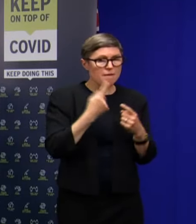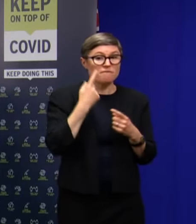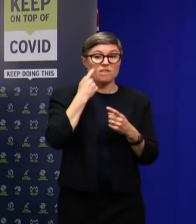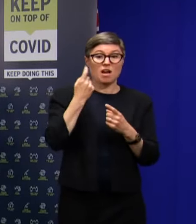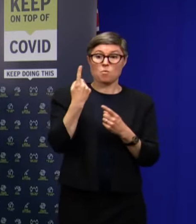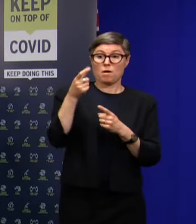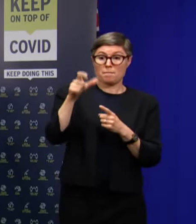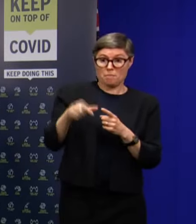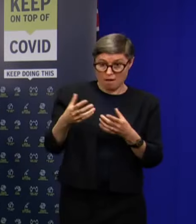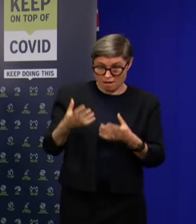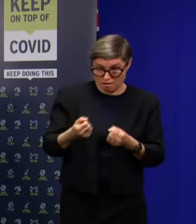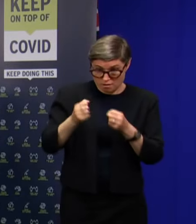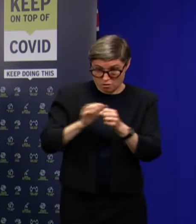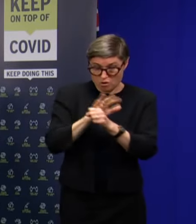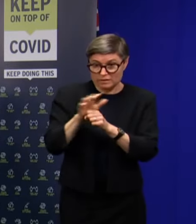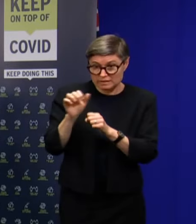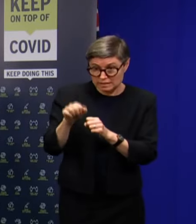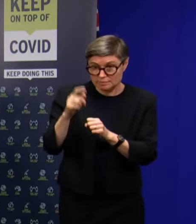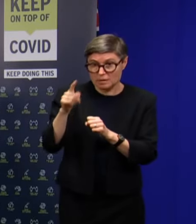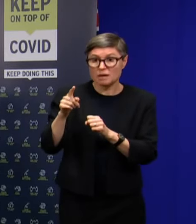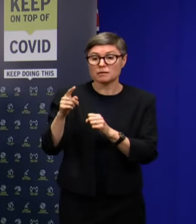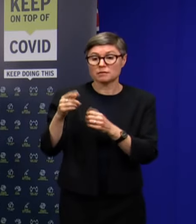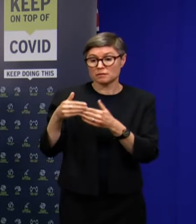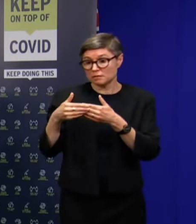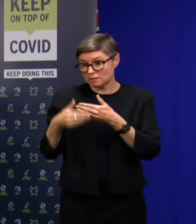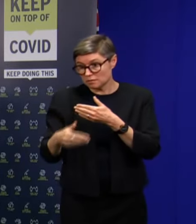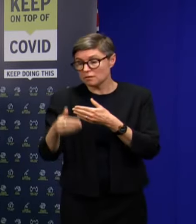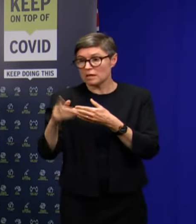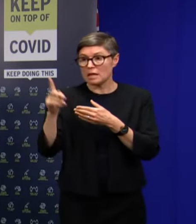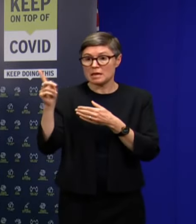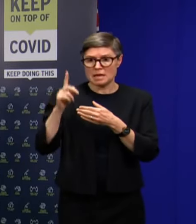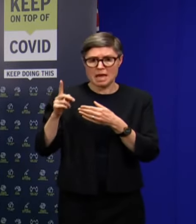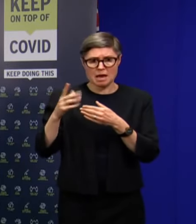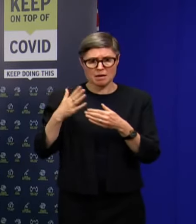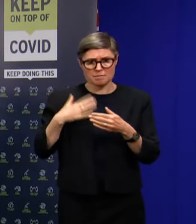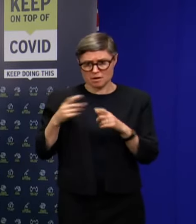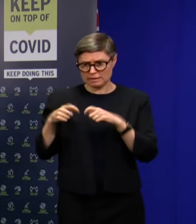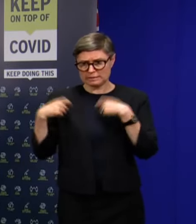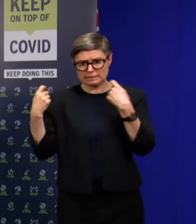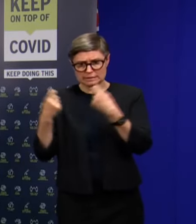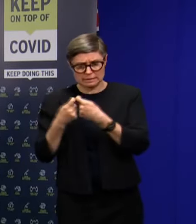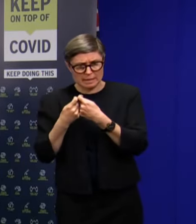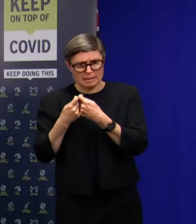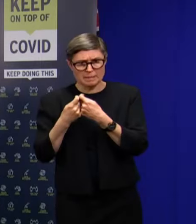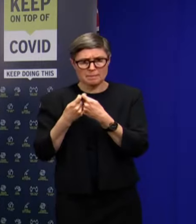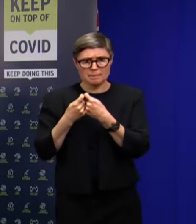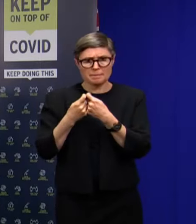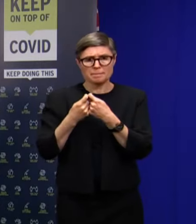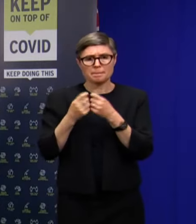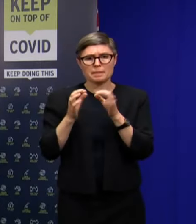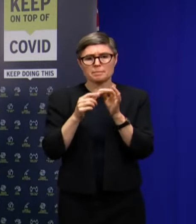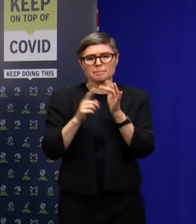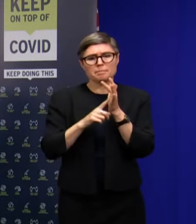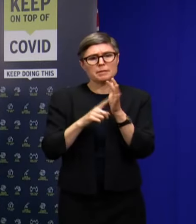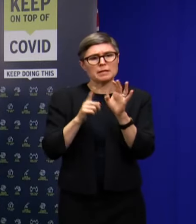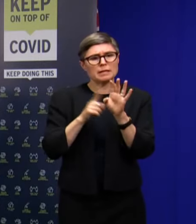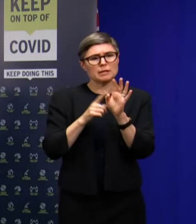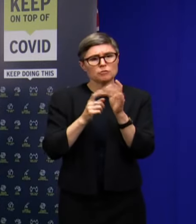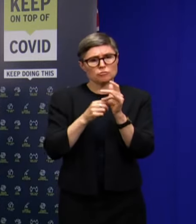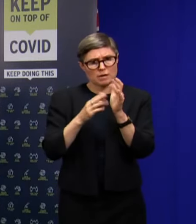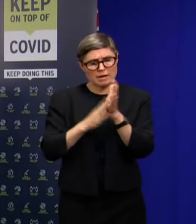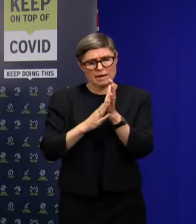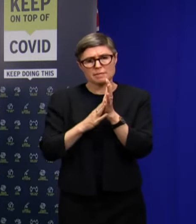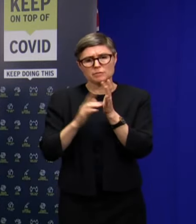case. But the contact tracing team, very ably led by my colleagues, Julie Graham and Julia